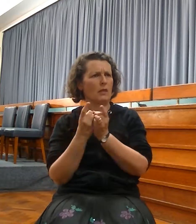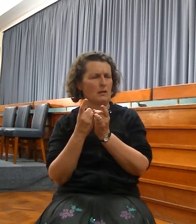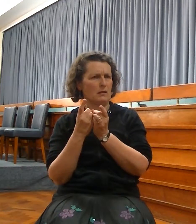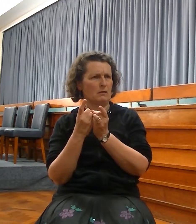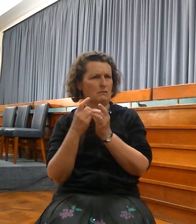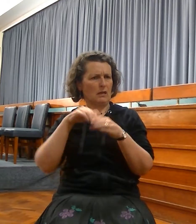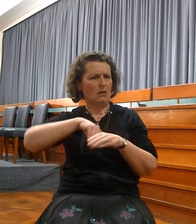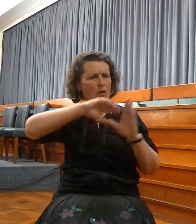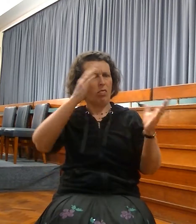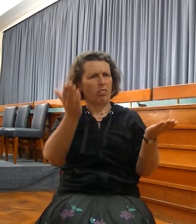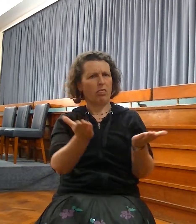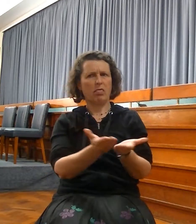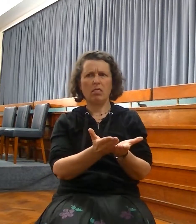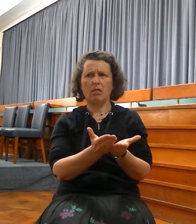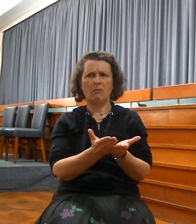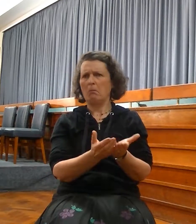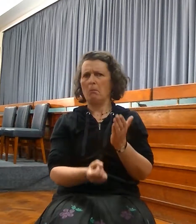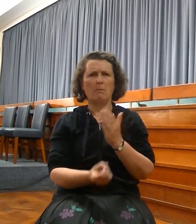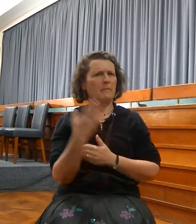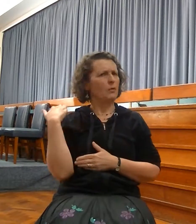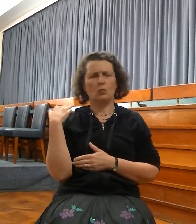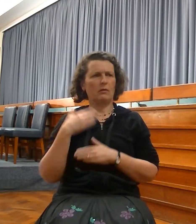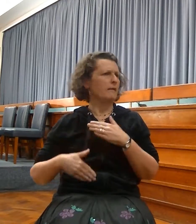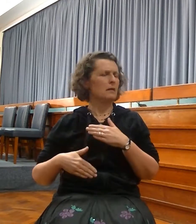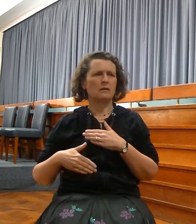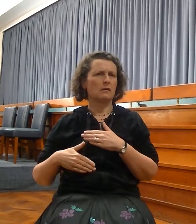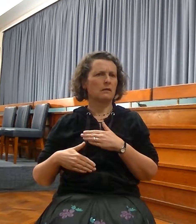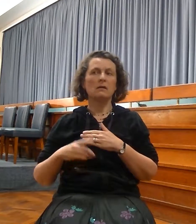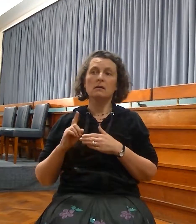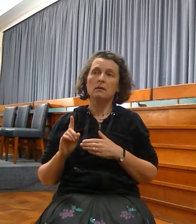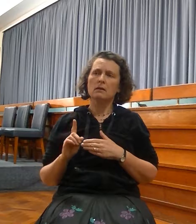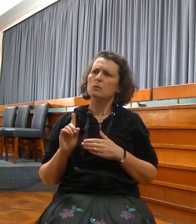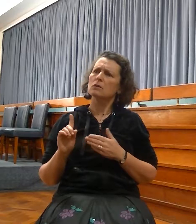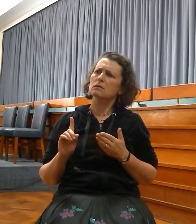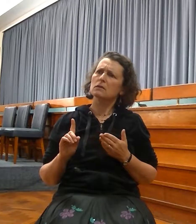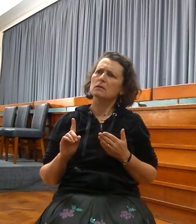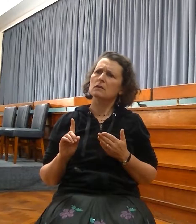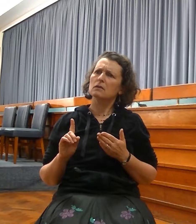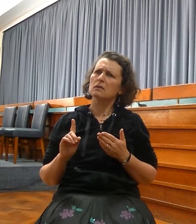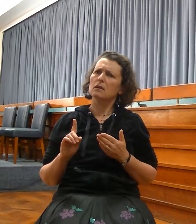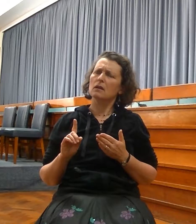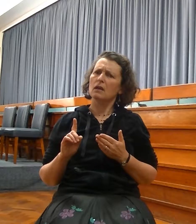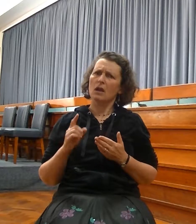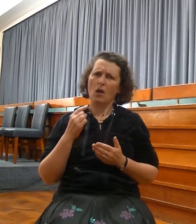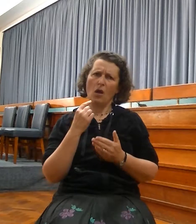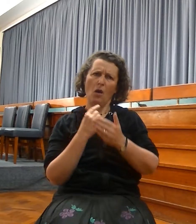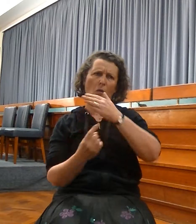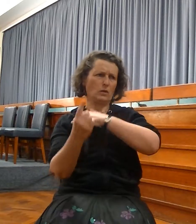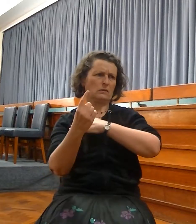Something that has never happened before. Something unique will happen. That's